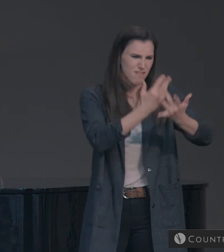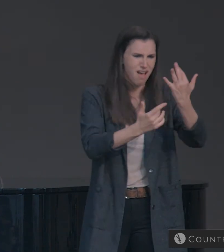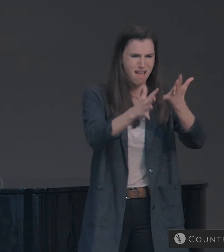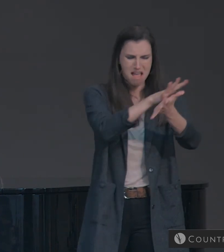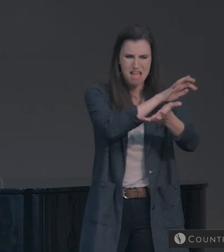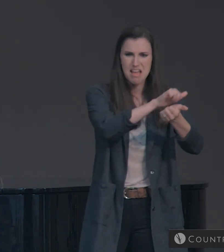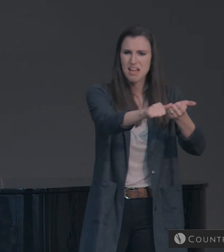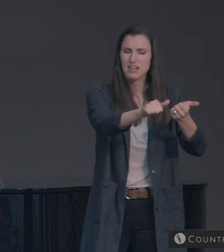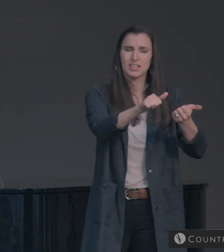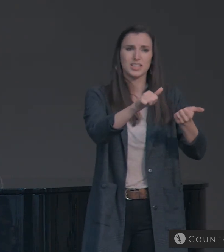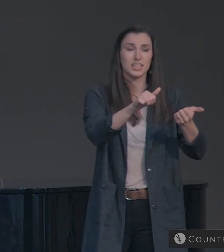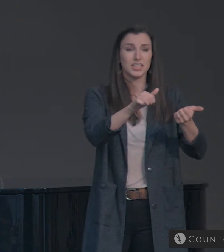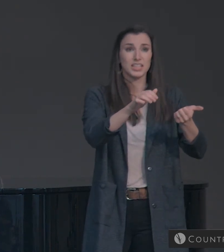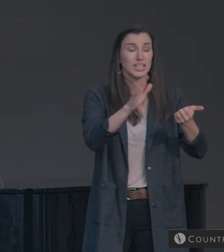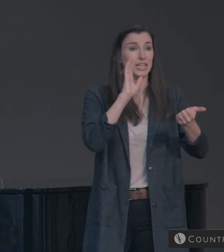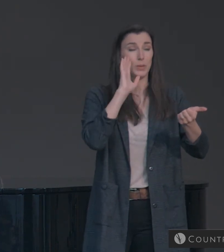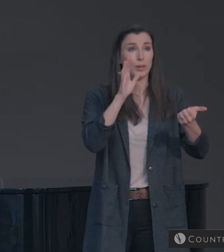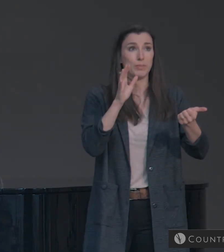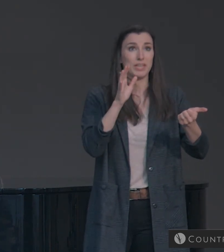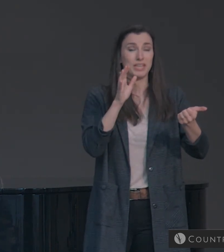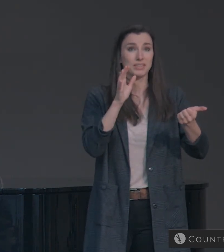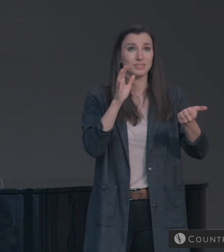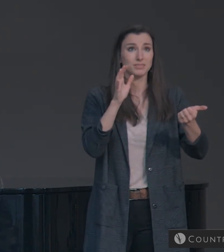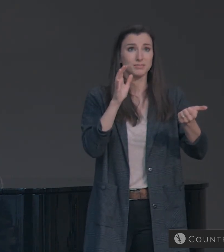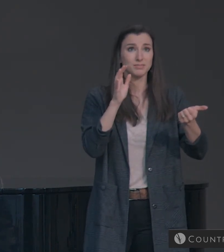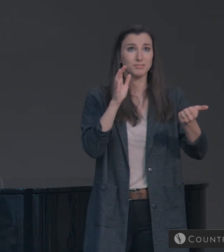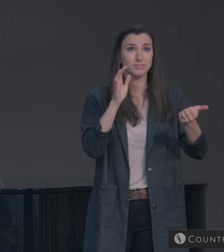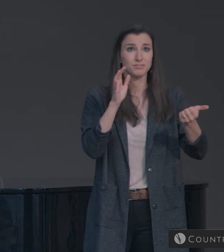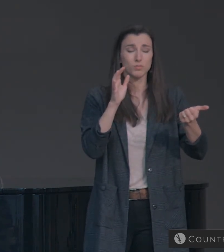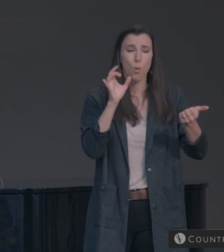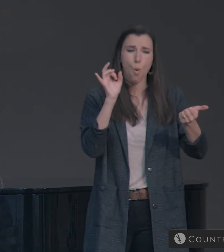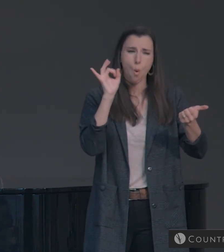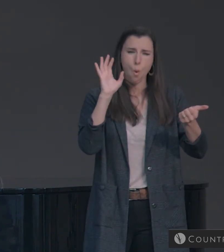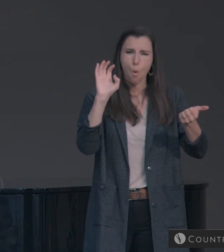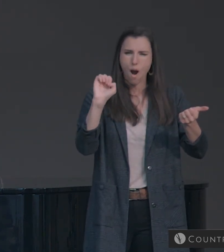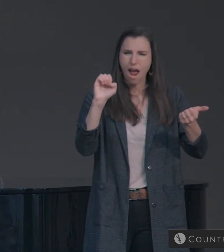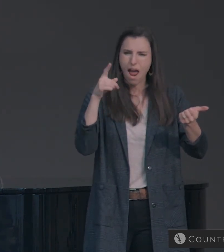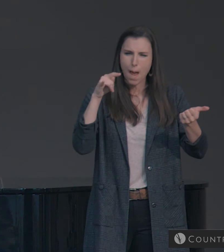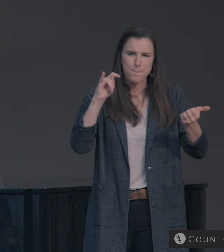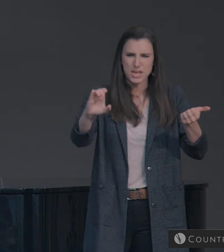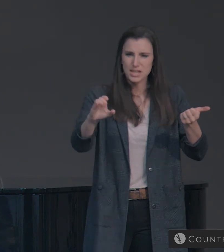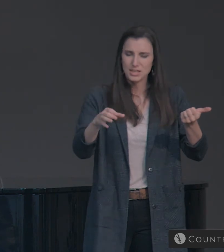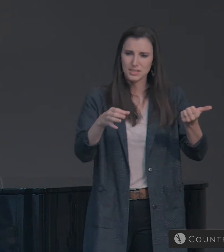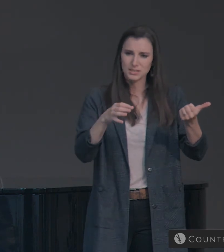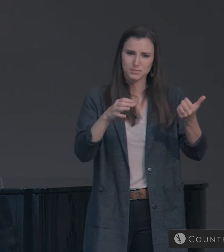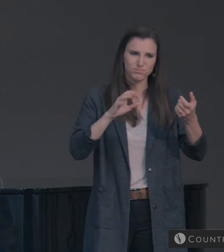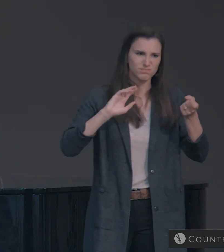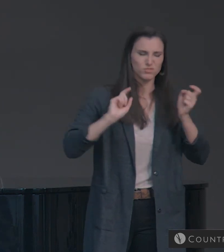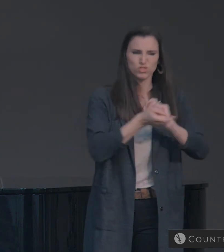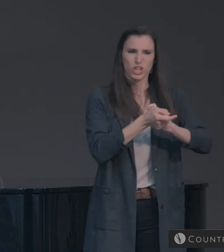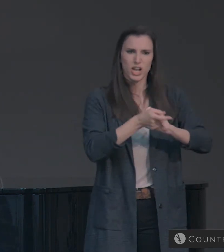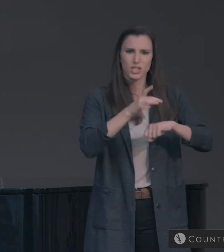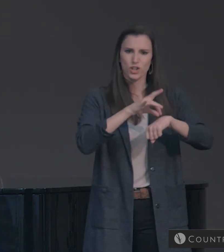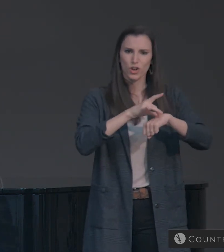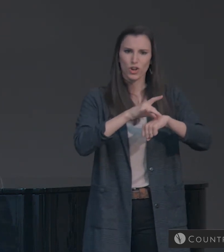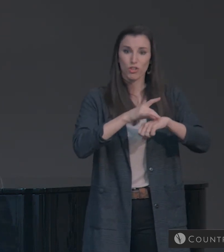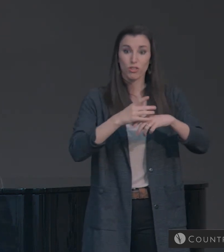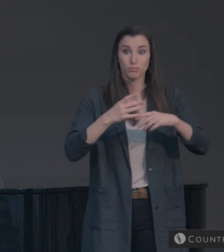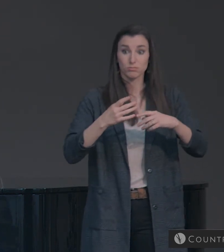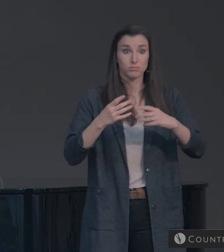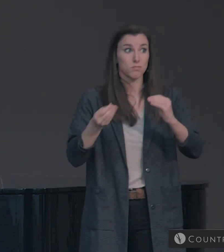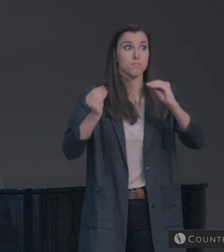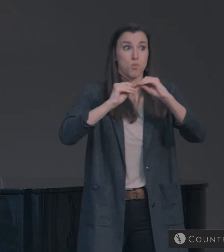It will be a greater, more epic reshaping of the earth than the flood.